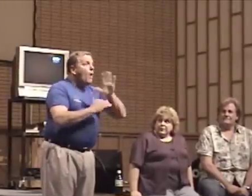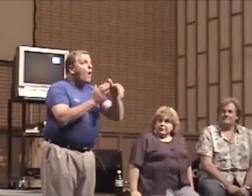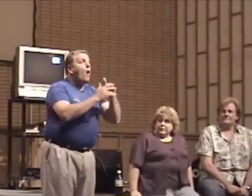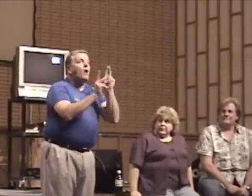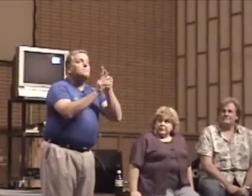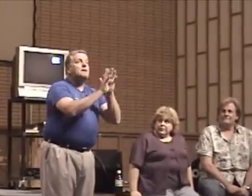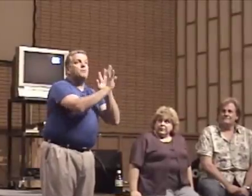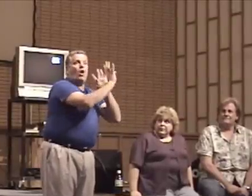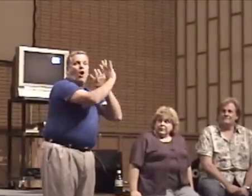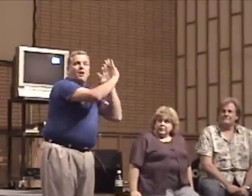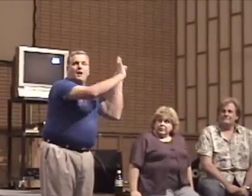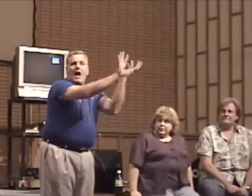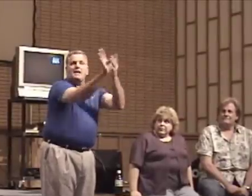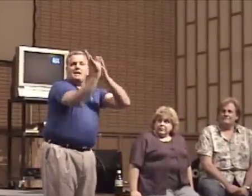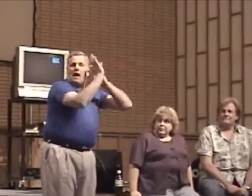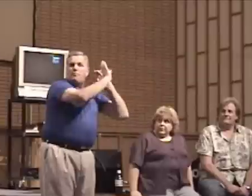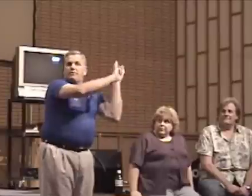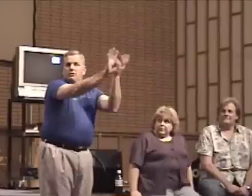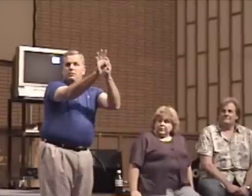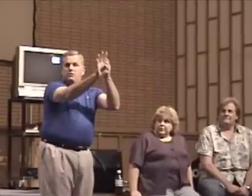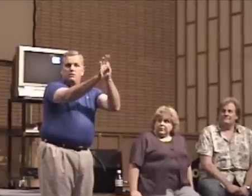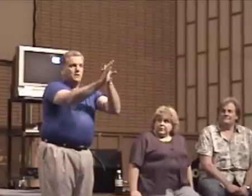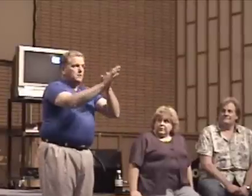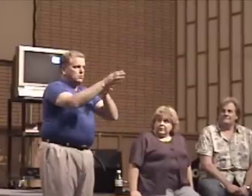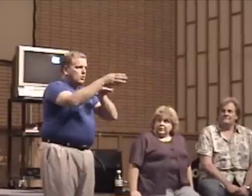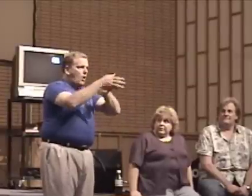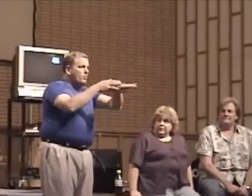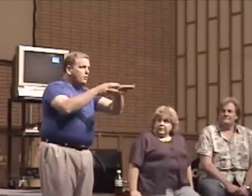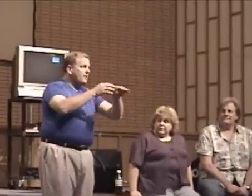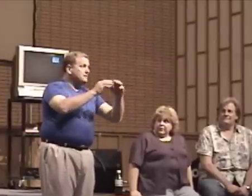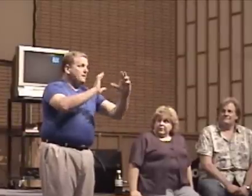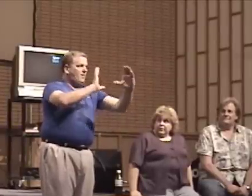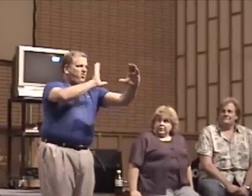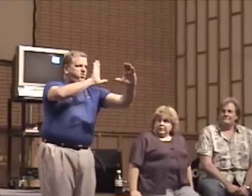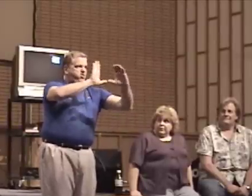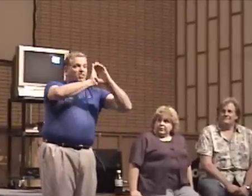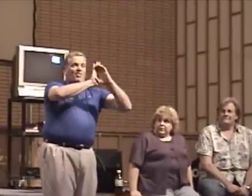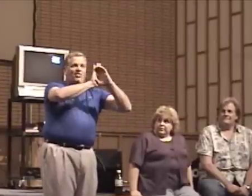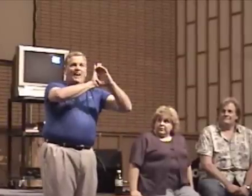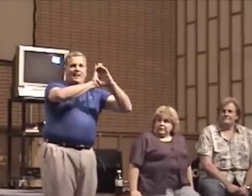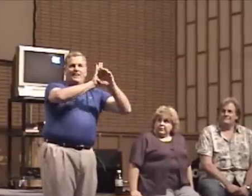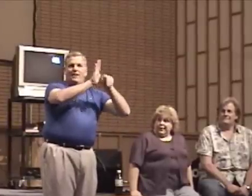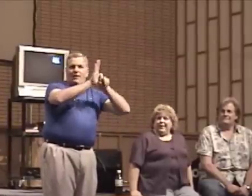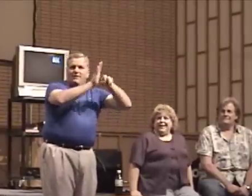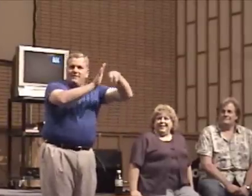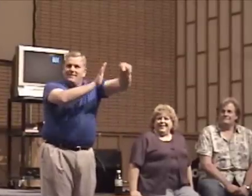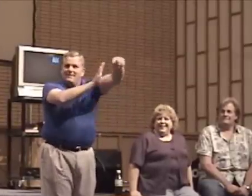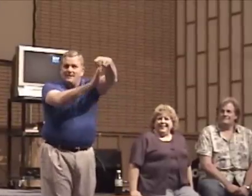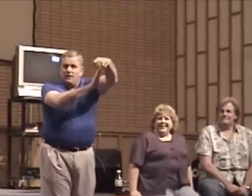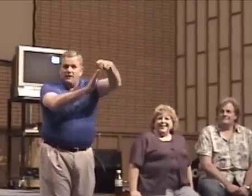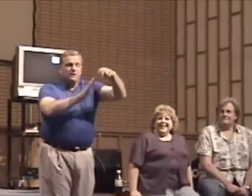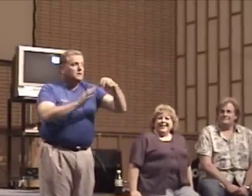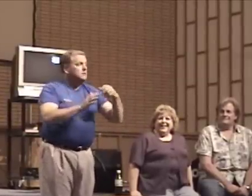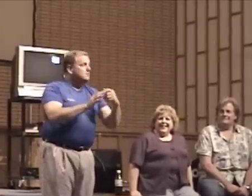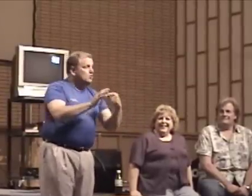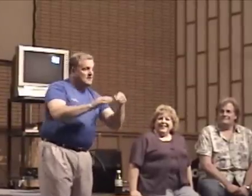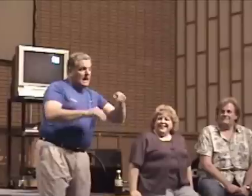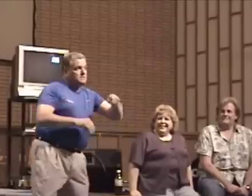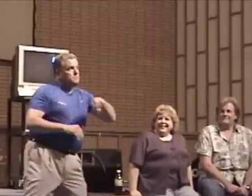All the people are lining up to go through the thing, you know. But you can't